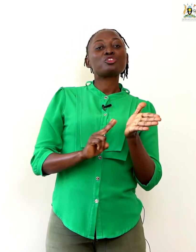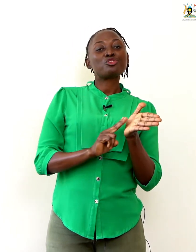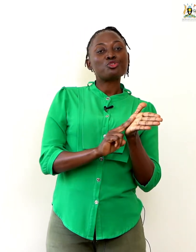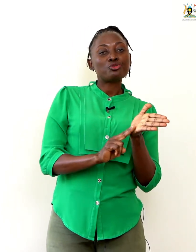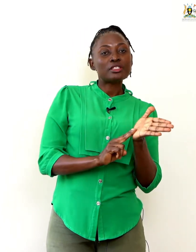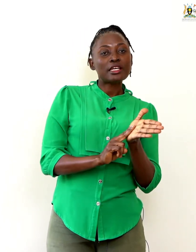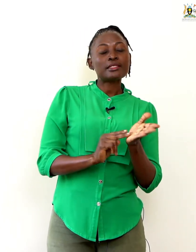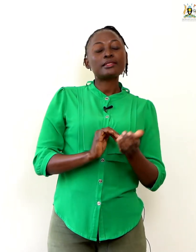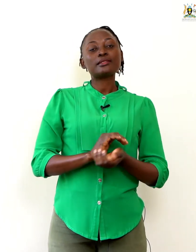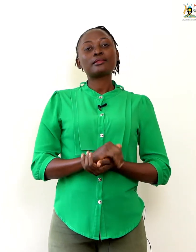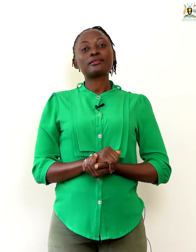users,